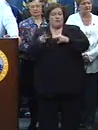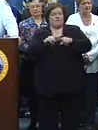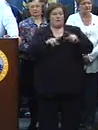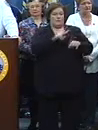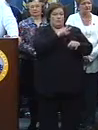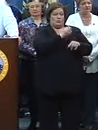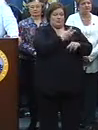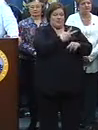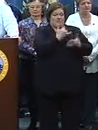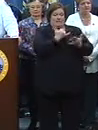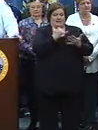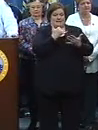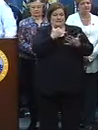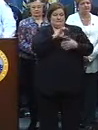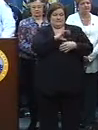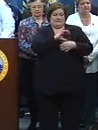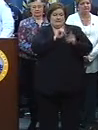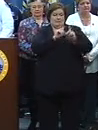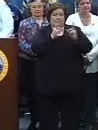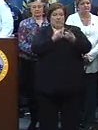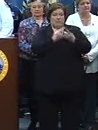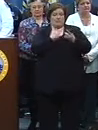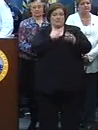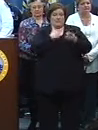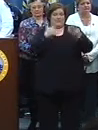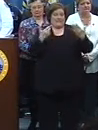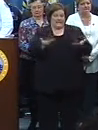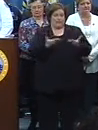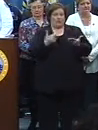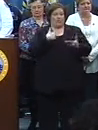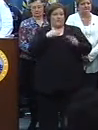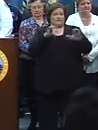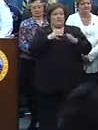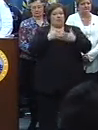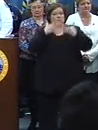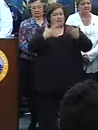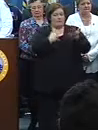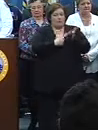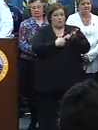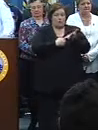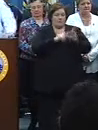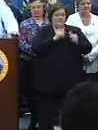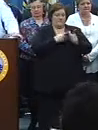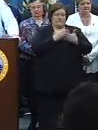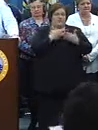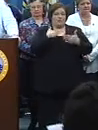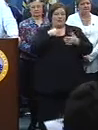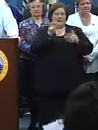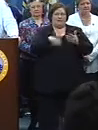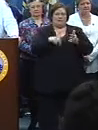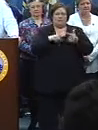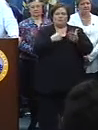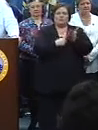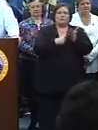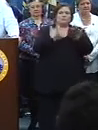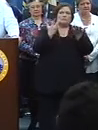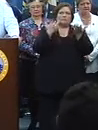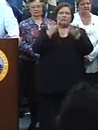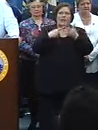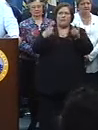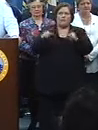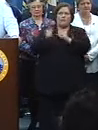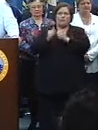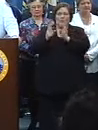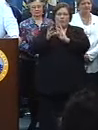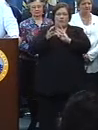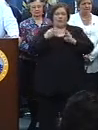In 2012, this was this police department's year to negotiate. We did a lot of negotiating this year. The first thing we had to do was negotiate the weather. And